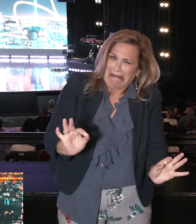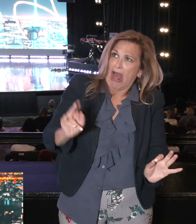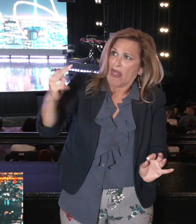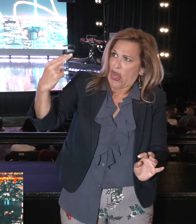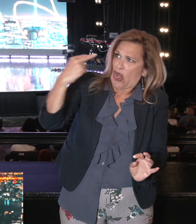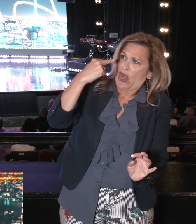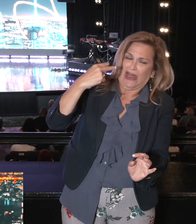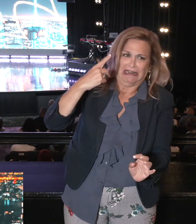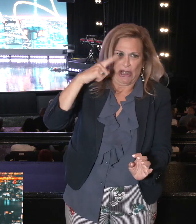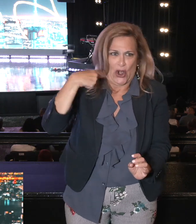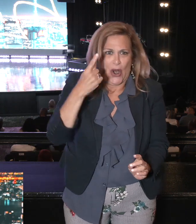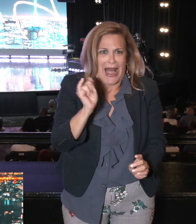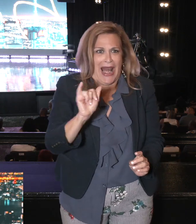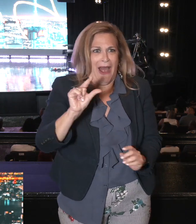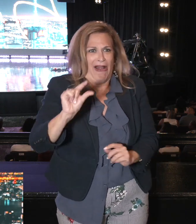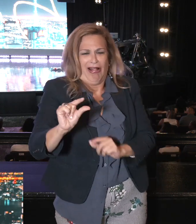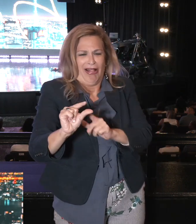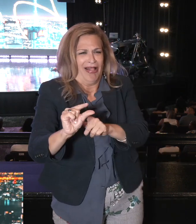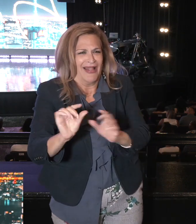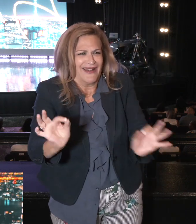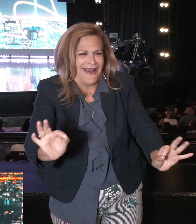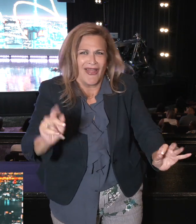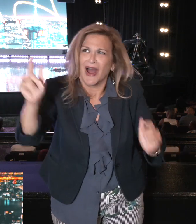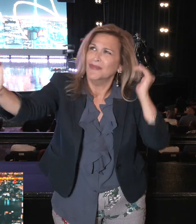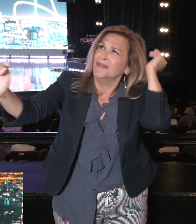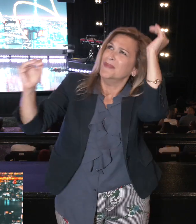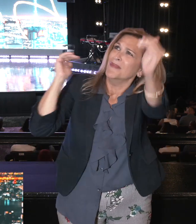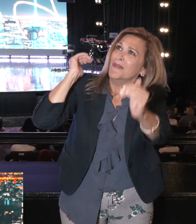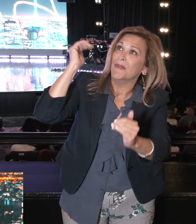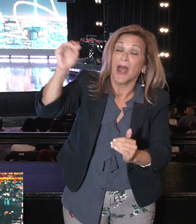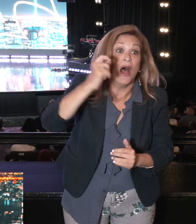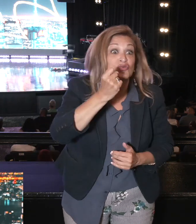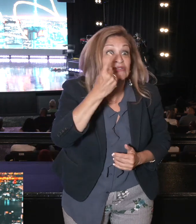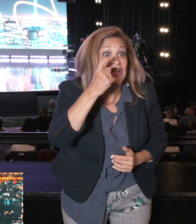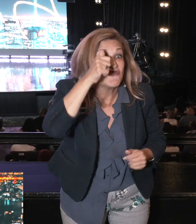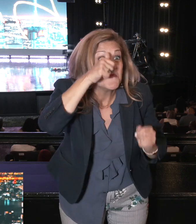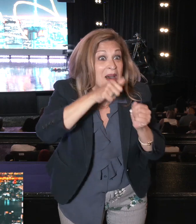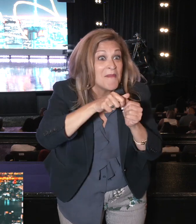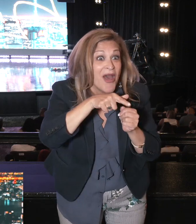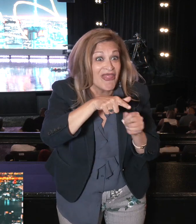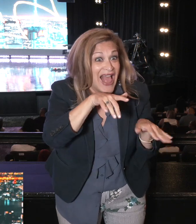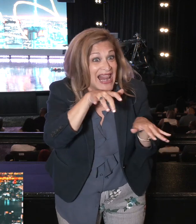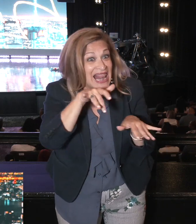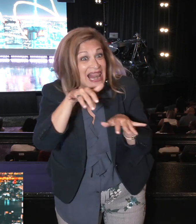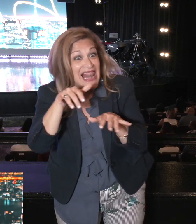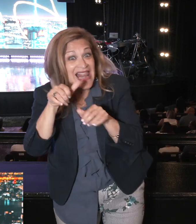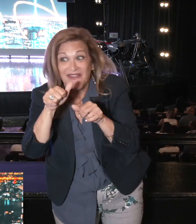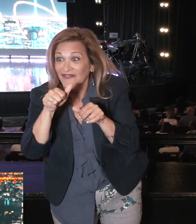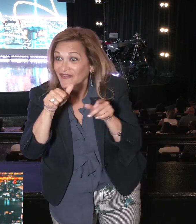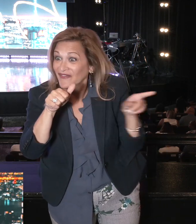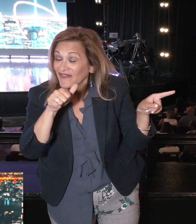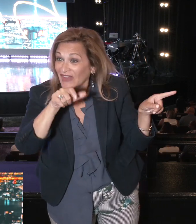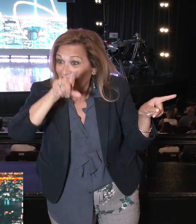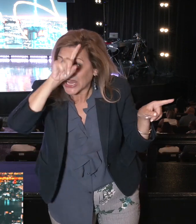can't. We can't do this. And realize this is less than two years after they got delivered. I mean, so think about all that they've seen God's